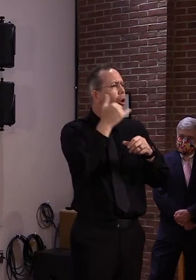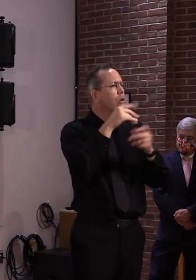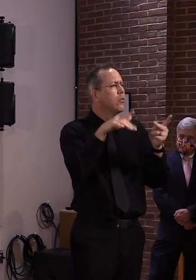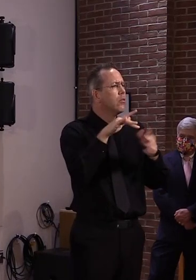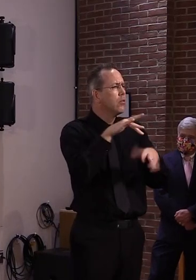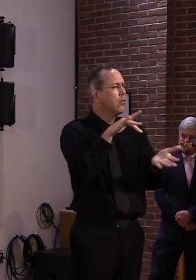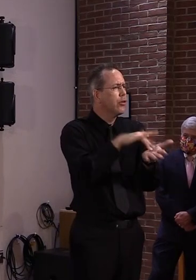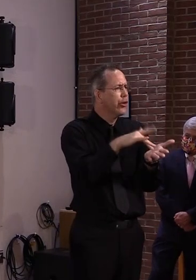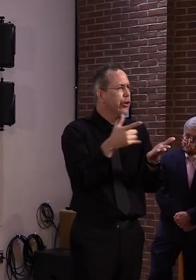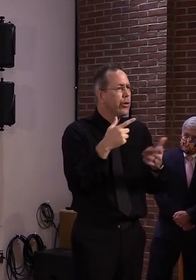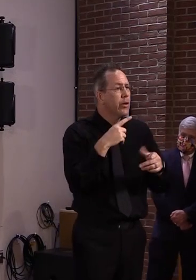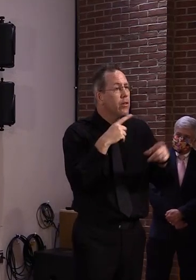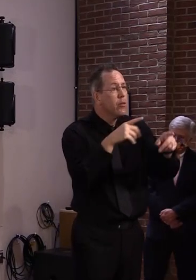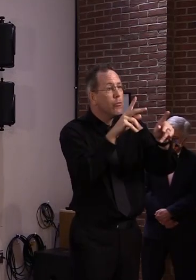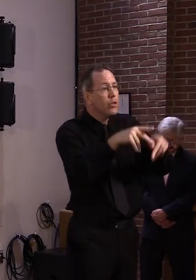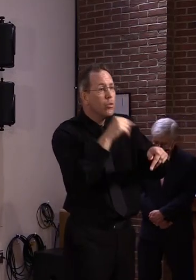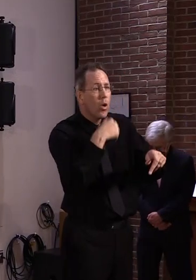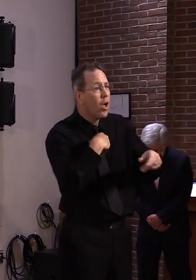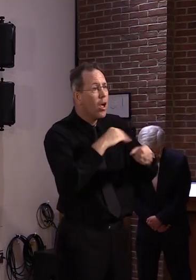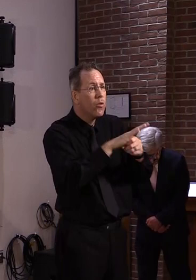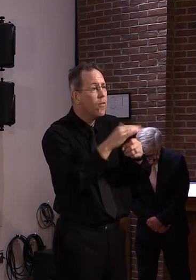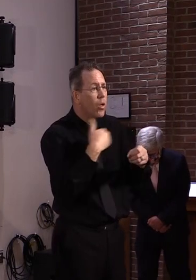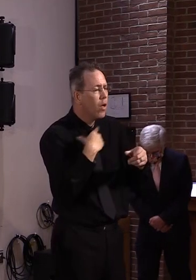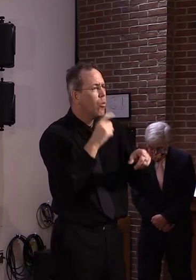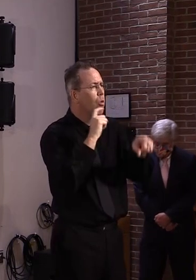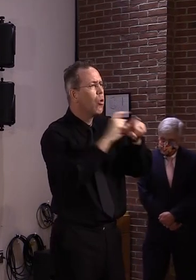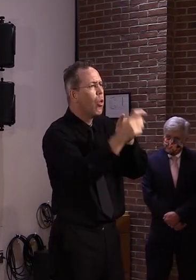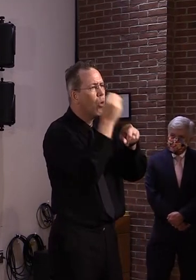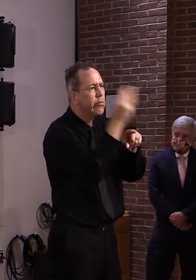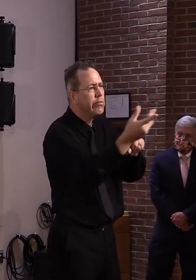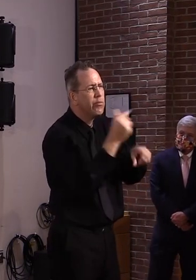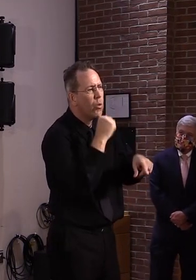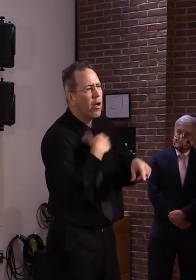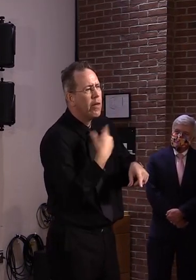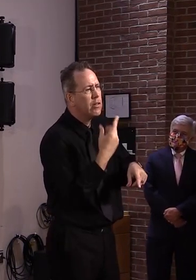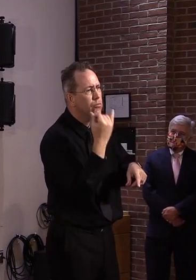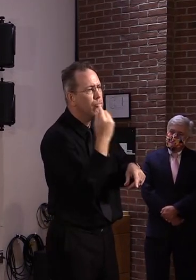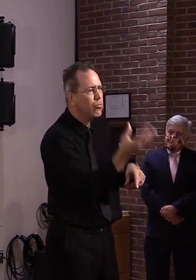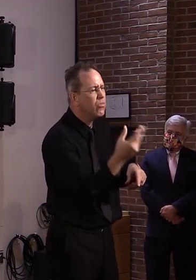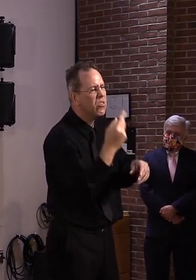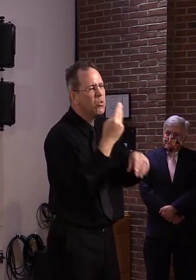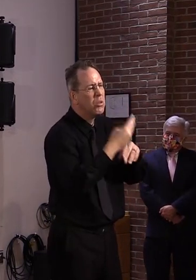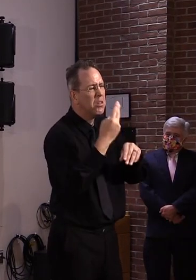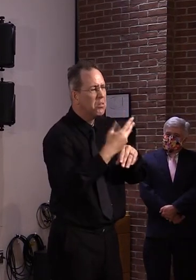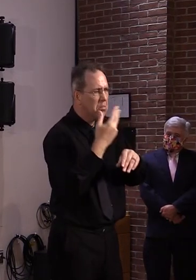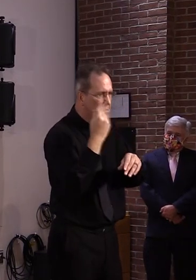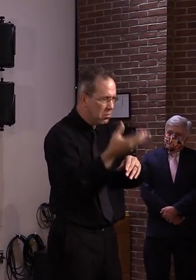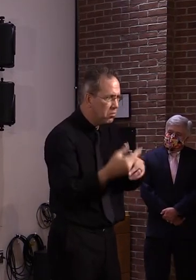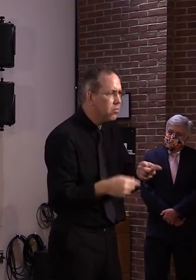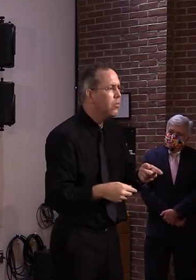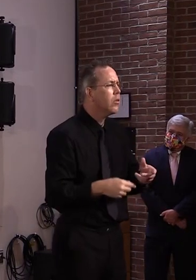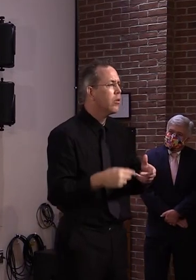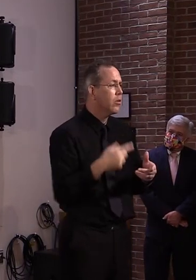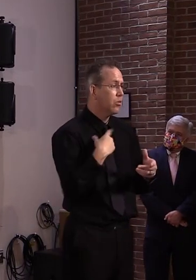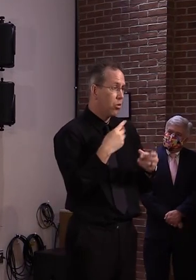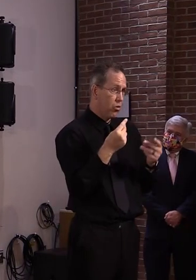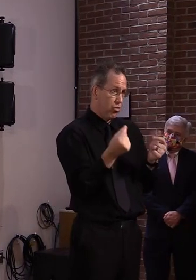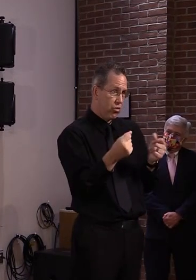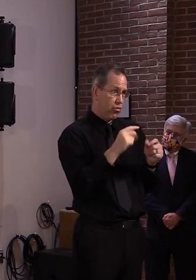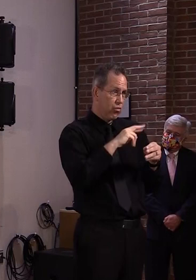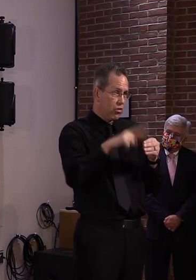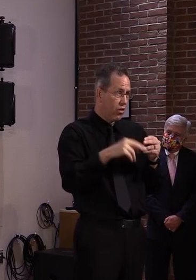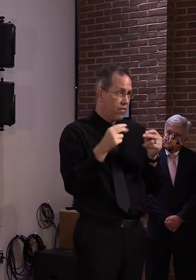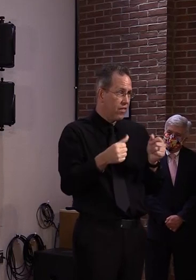point of care tests from the Abbott machines based on the FDA themselves coming out and not fully